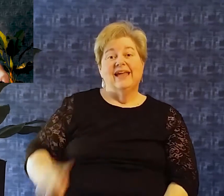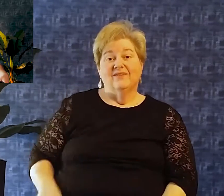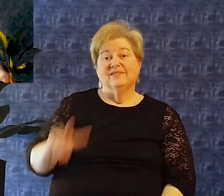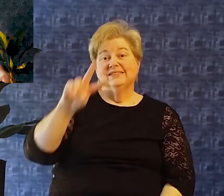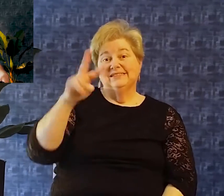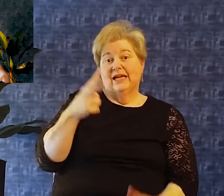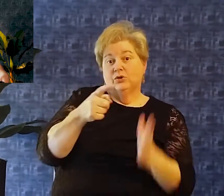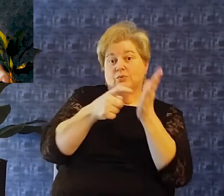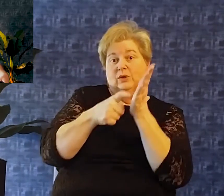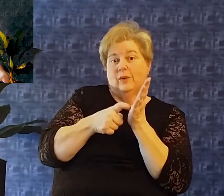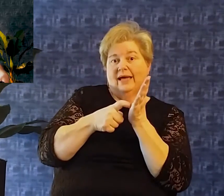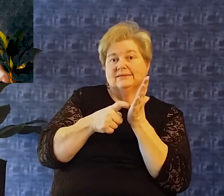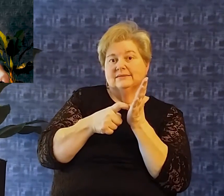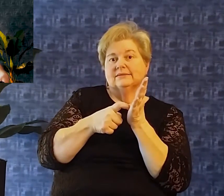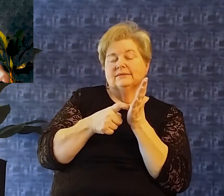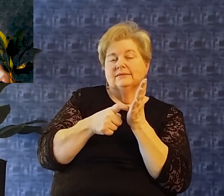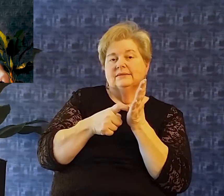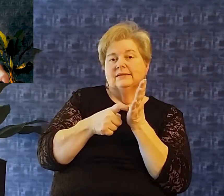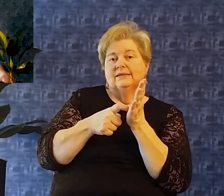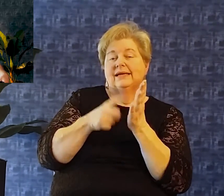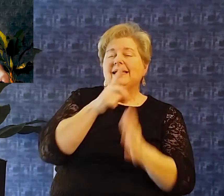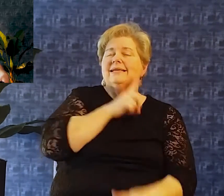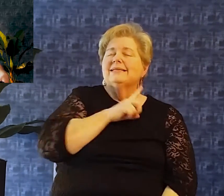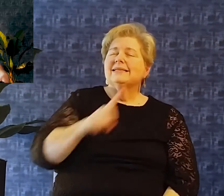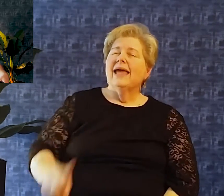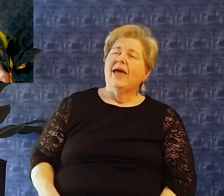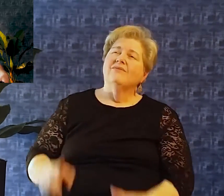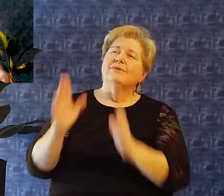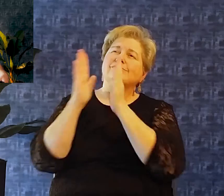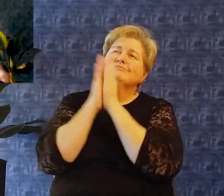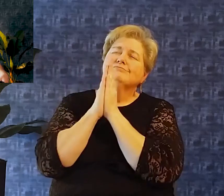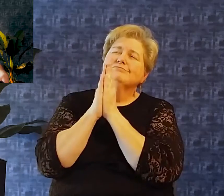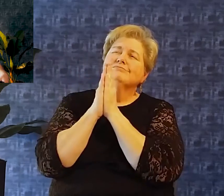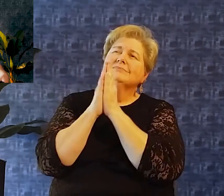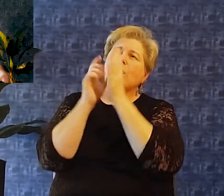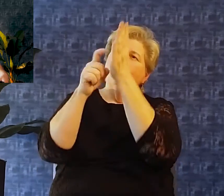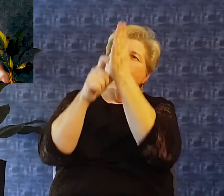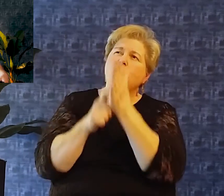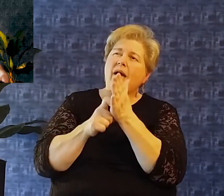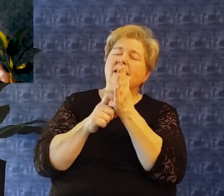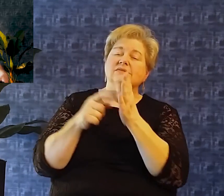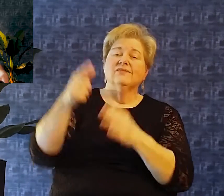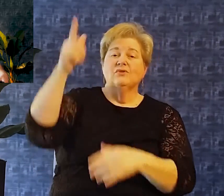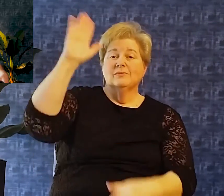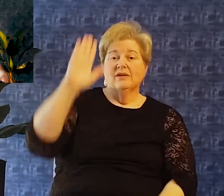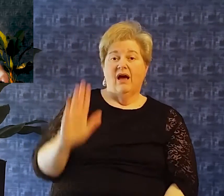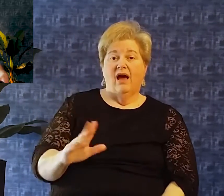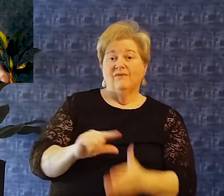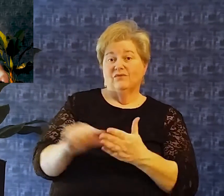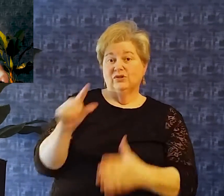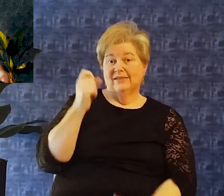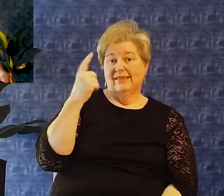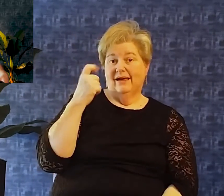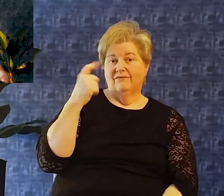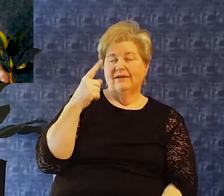get david's petition David Please with the lord makes this prayer to the lord verse 11